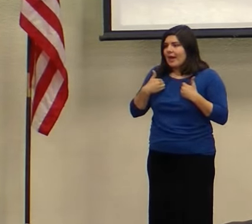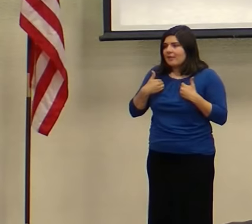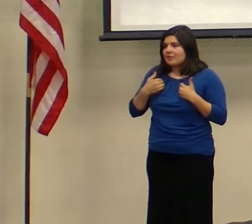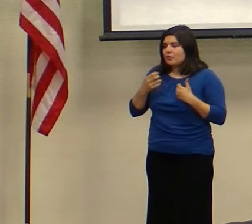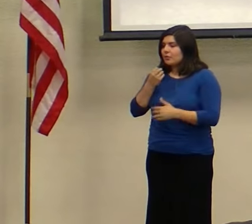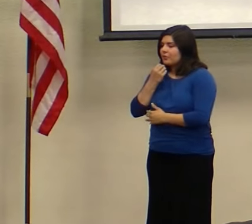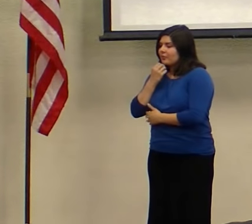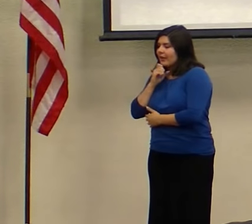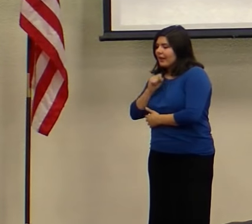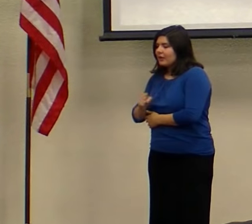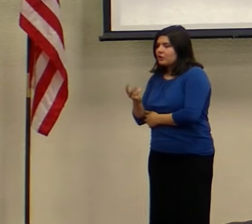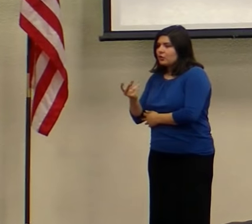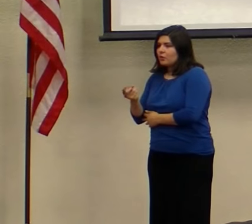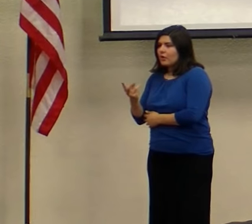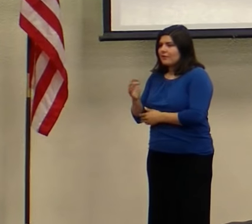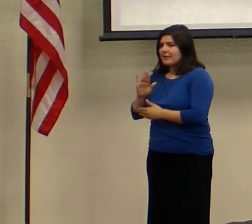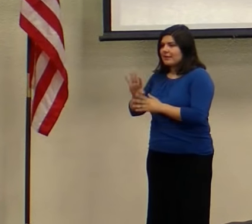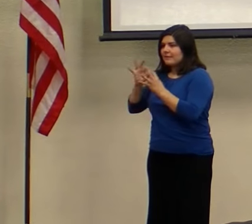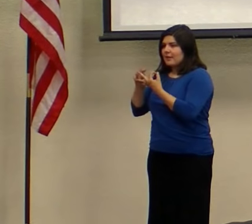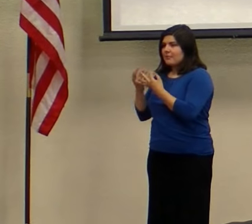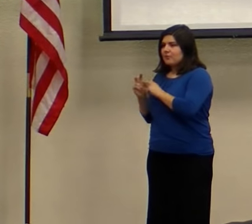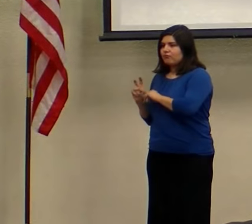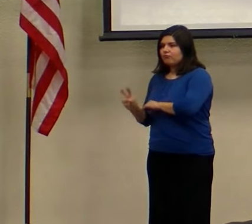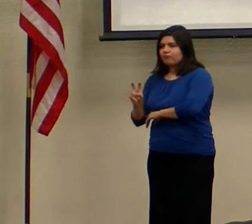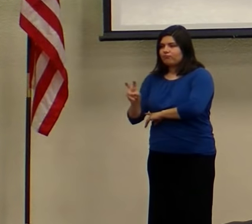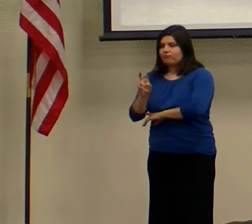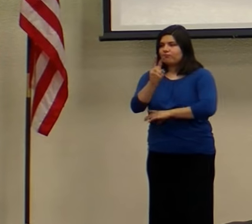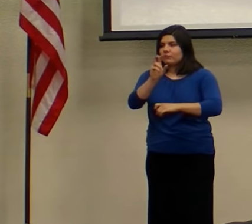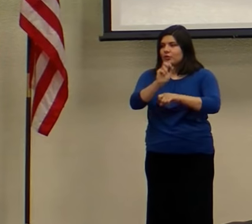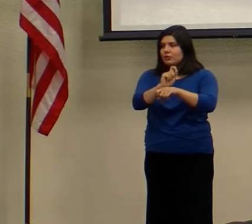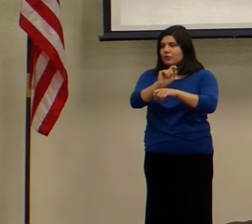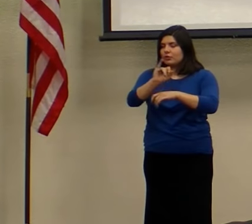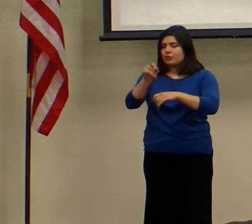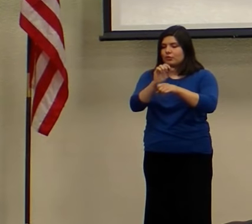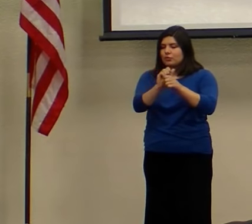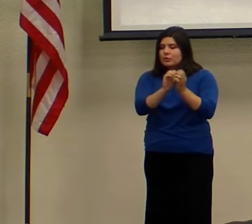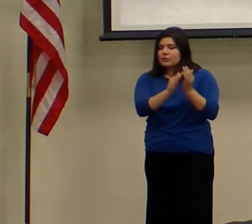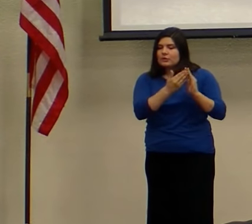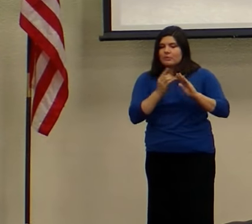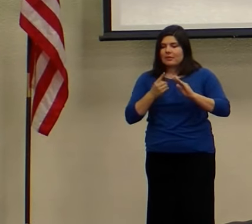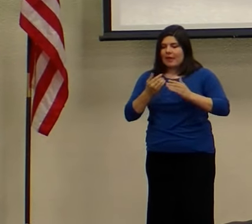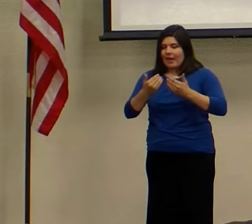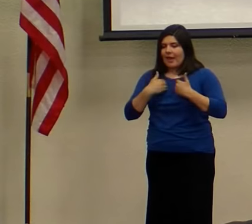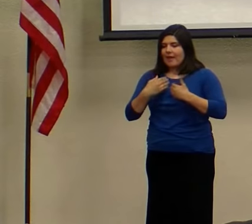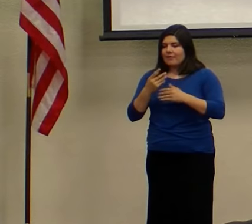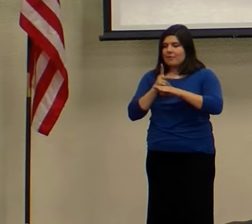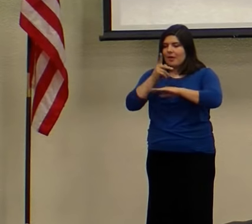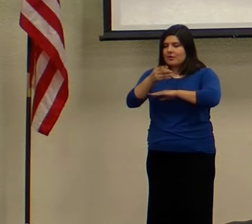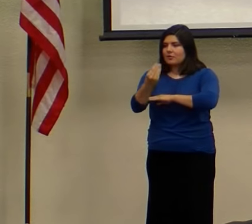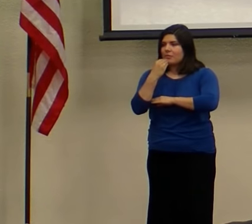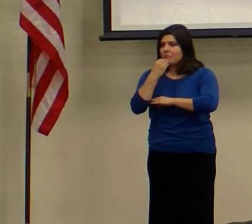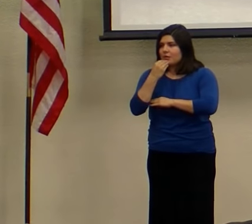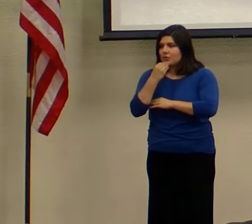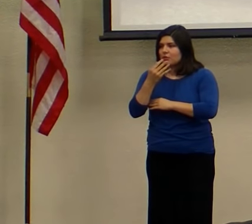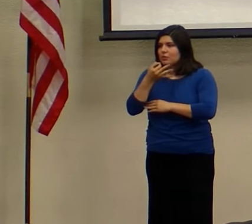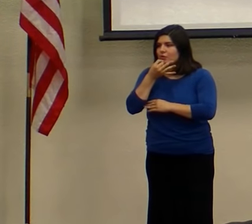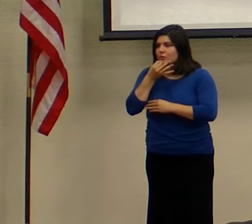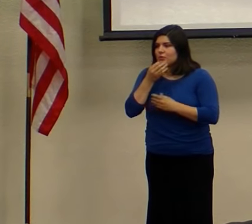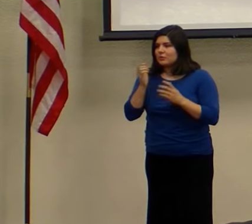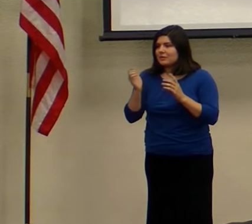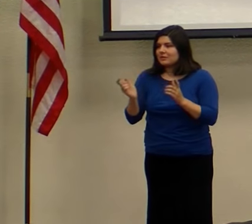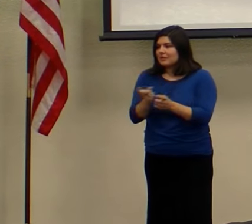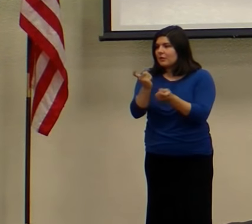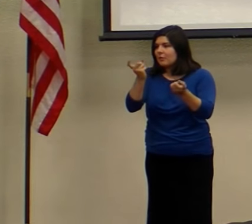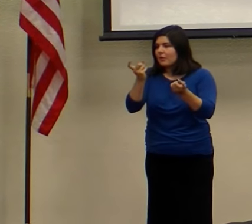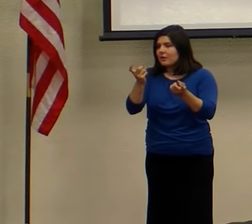his whole family is going to Jerusalem, and they're going to celebrate the Passover meal. And as they celebrate the Passover